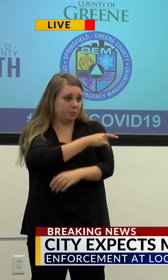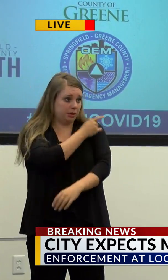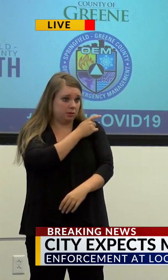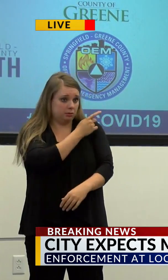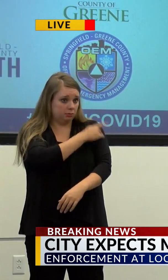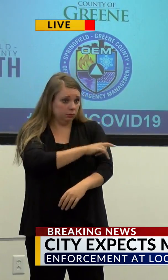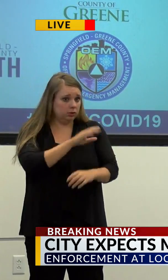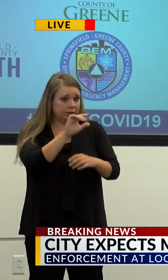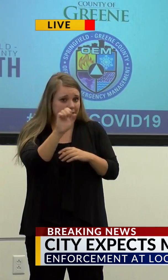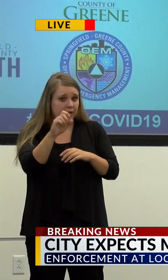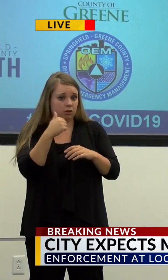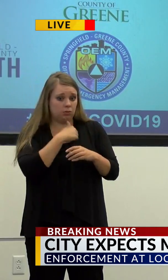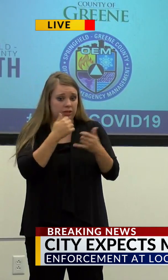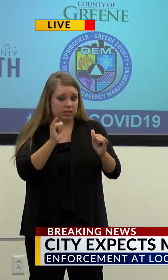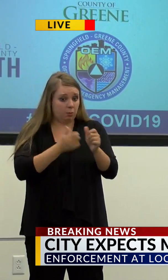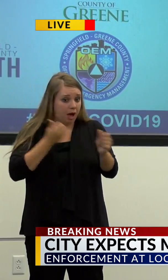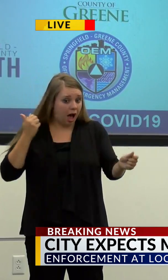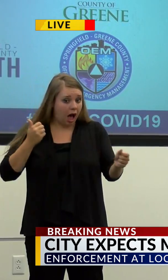still behind on tracing?